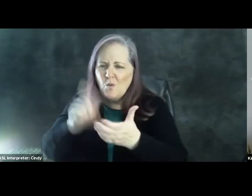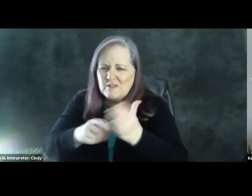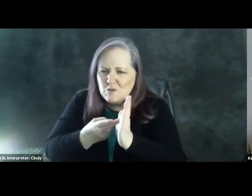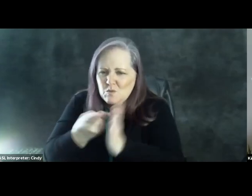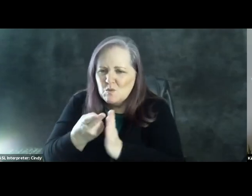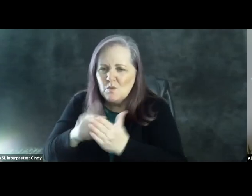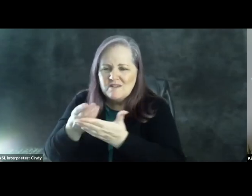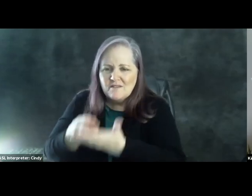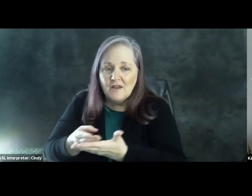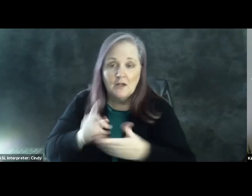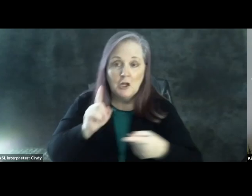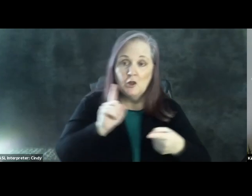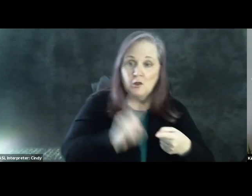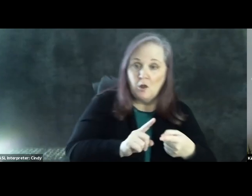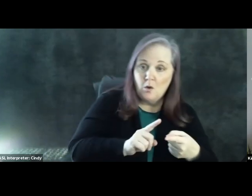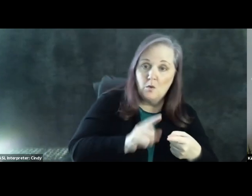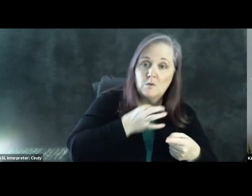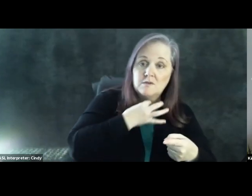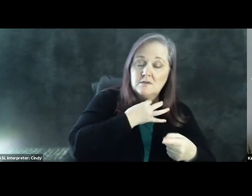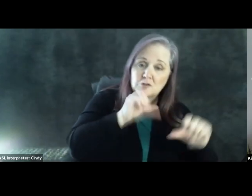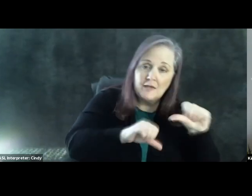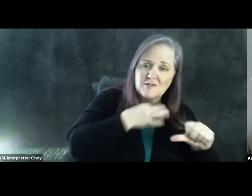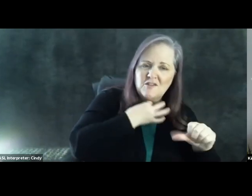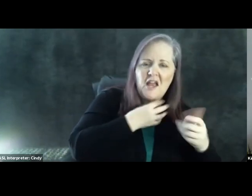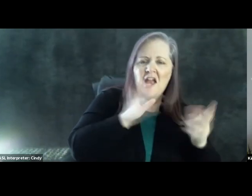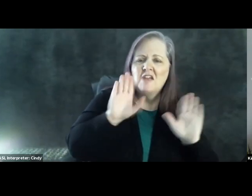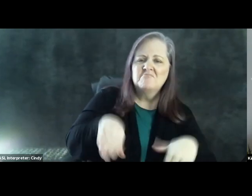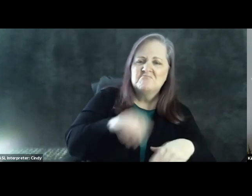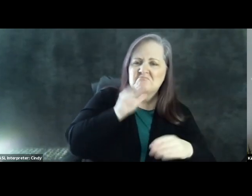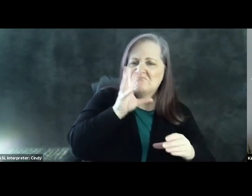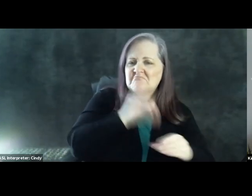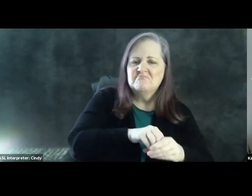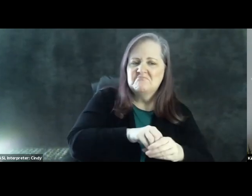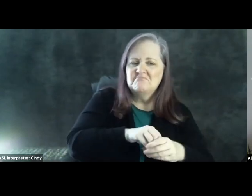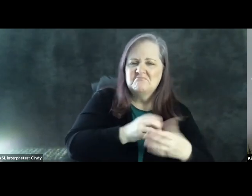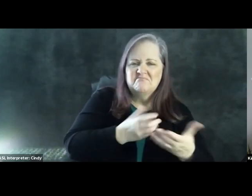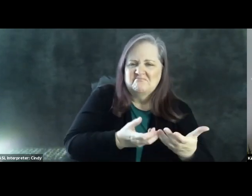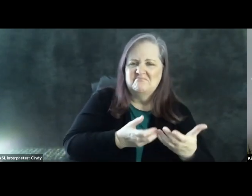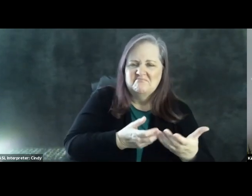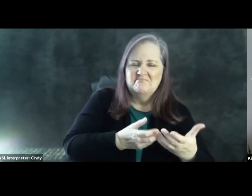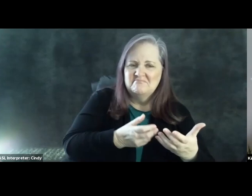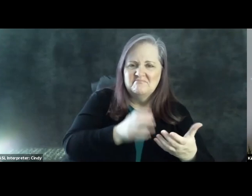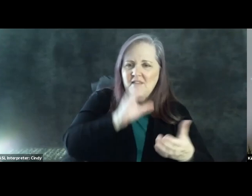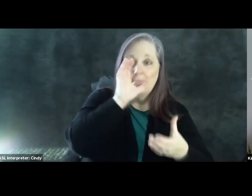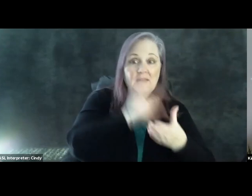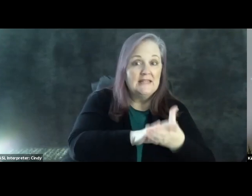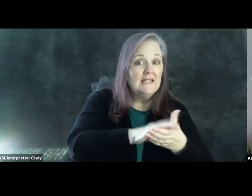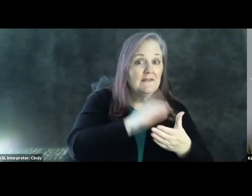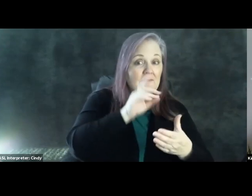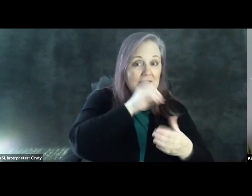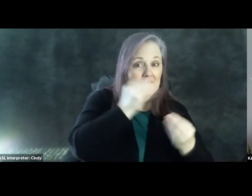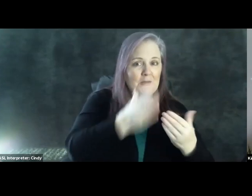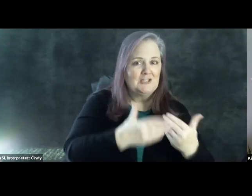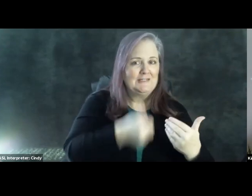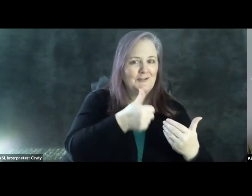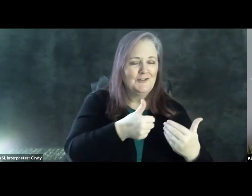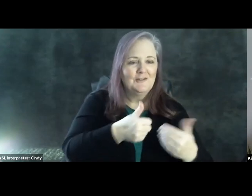If you're low in science curiosity, that's really not something that you engage in. You're more subject to believing disinformation. Also,